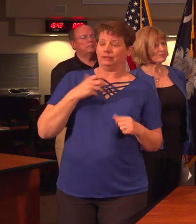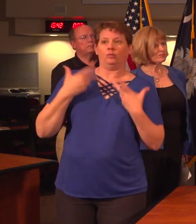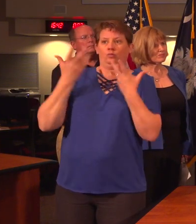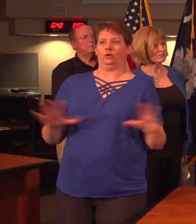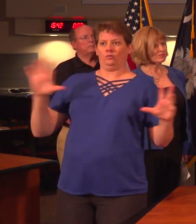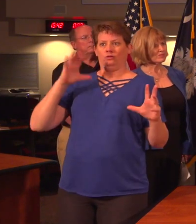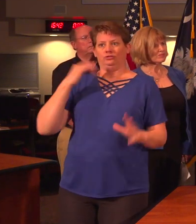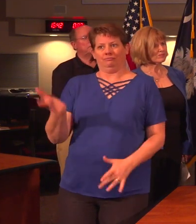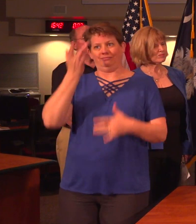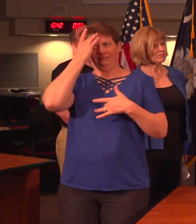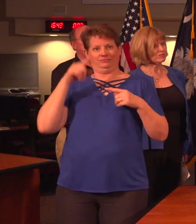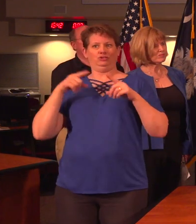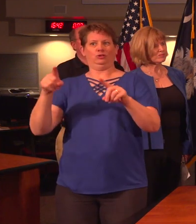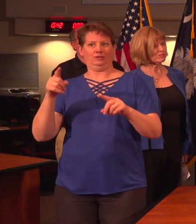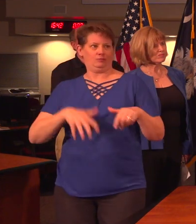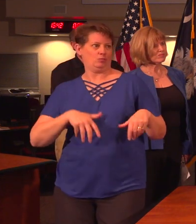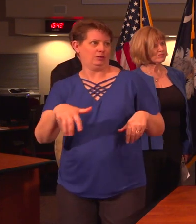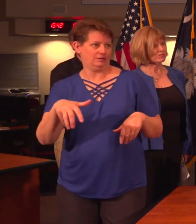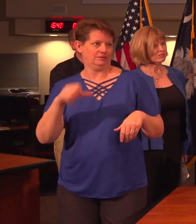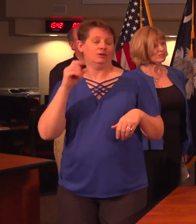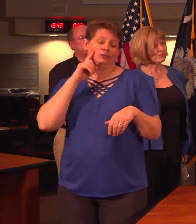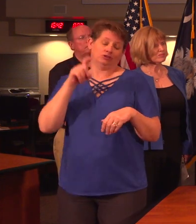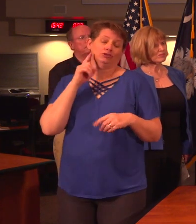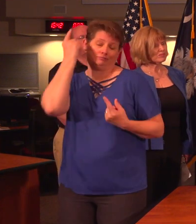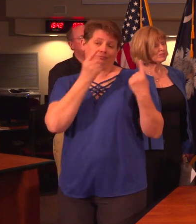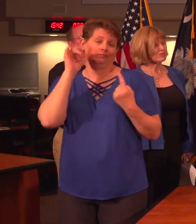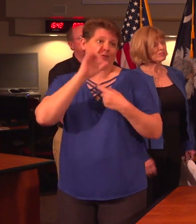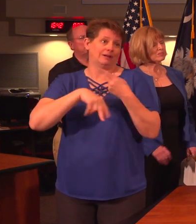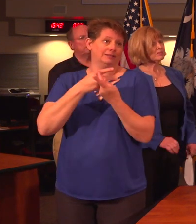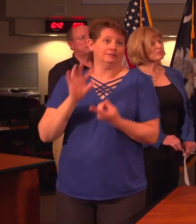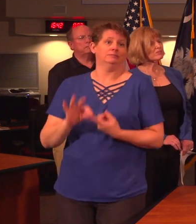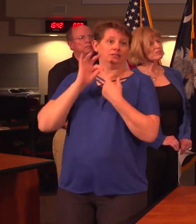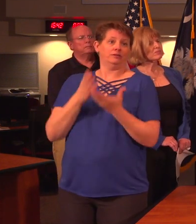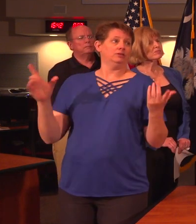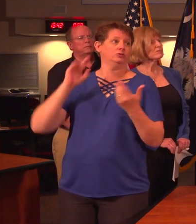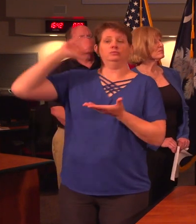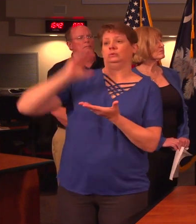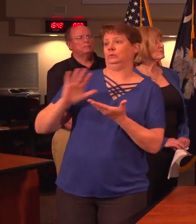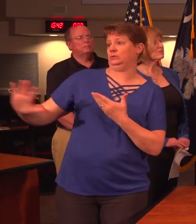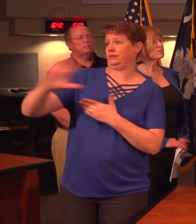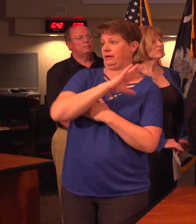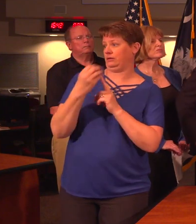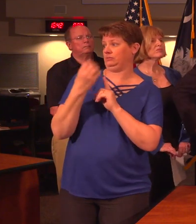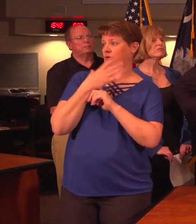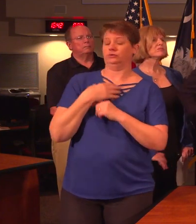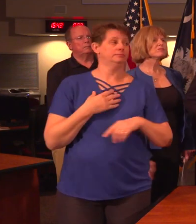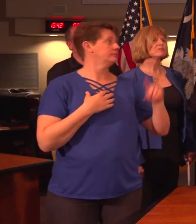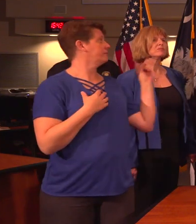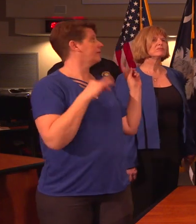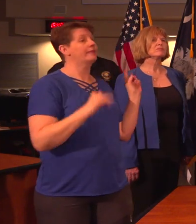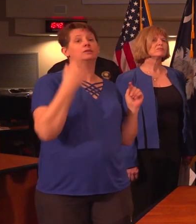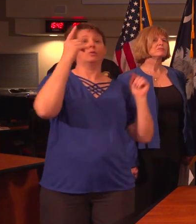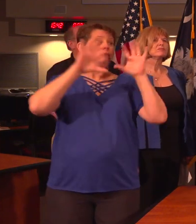illness during her pregnancy so they should specially consider special measures to avoid exposure. And on that, that is one of the